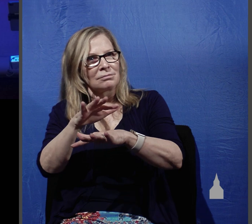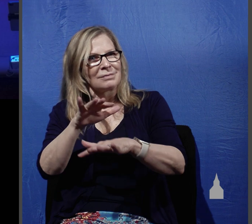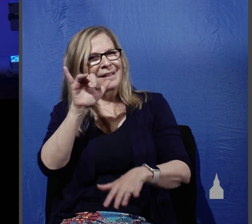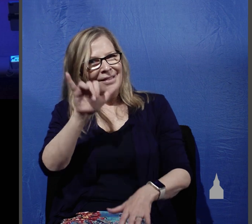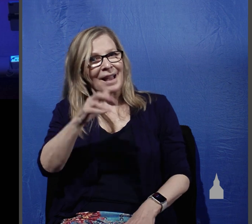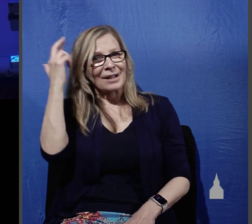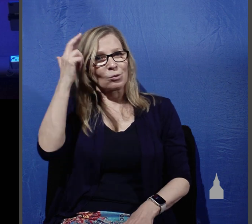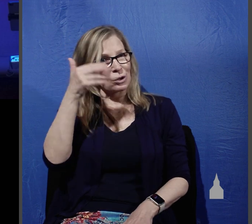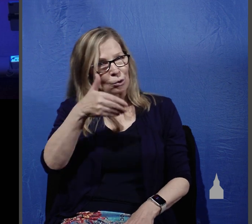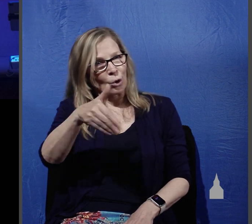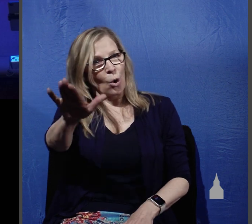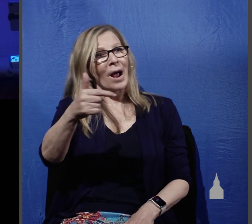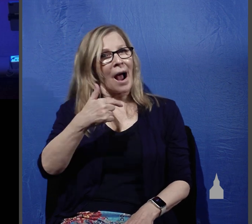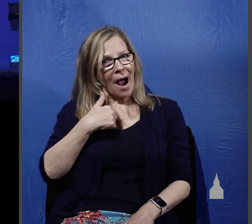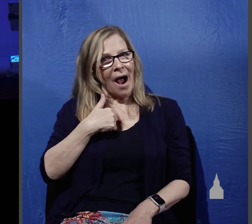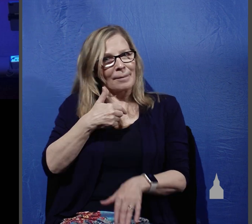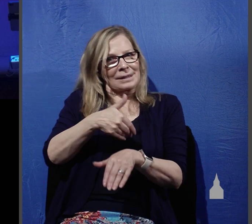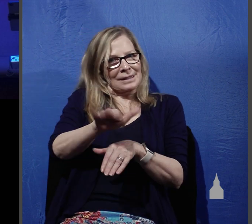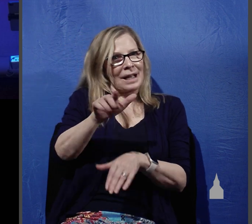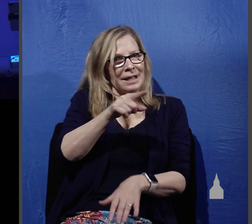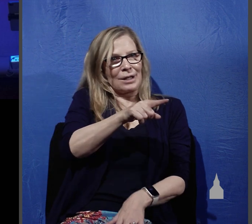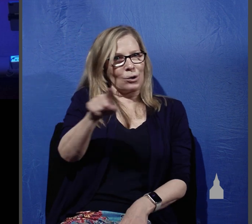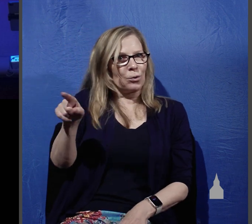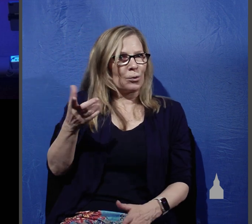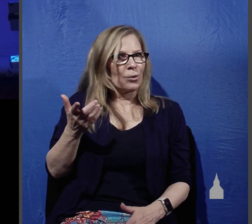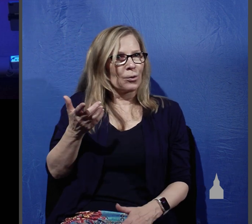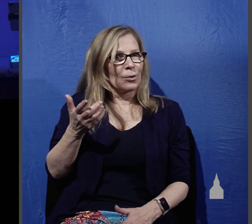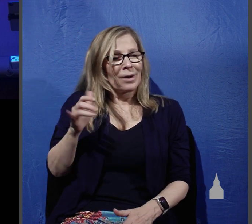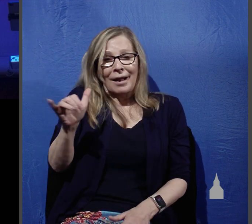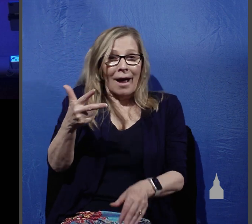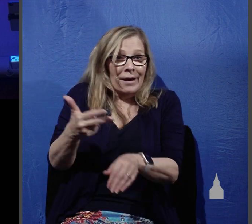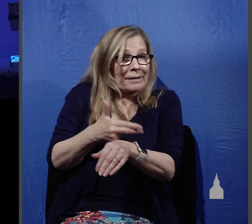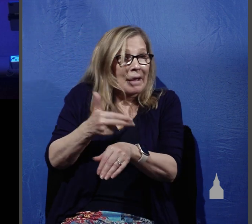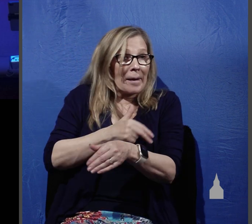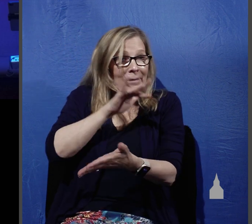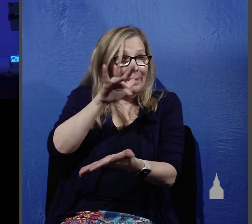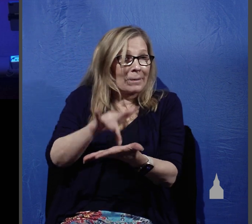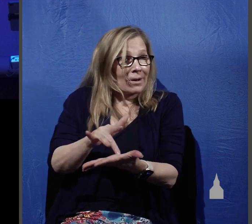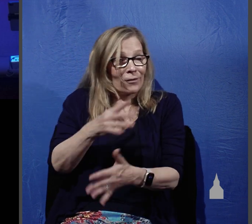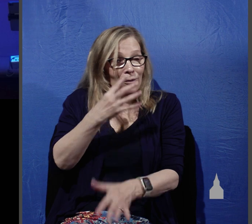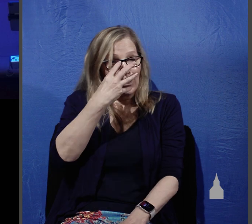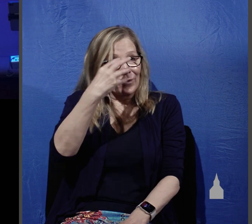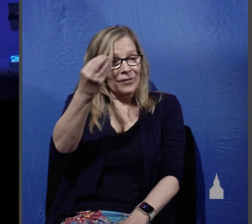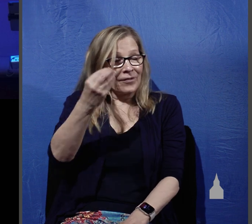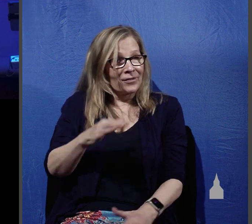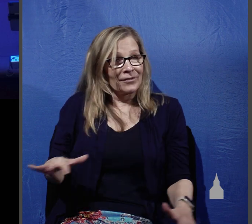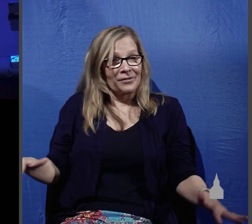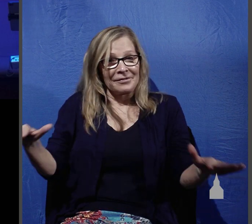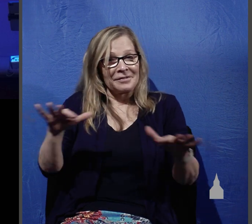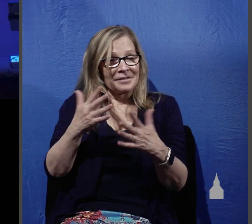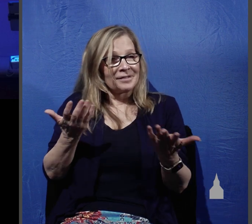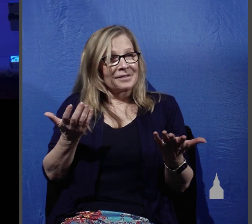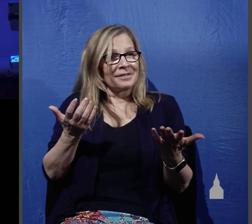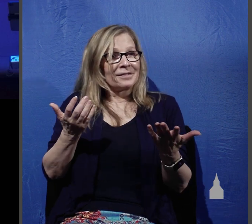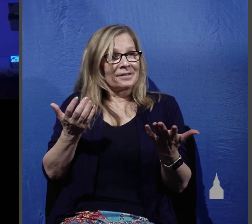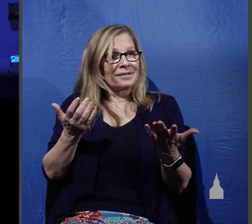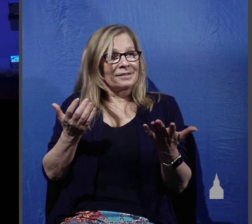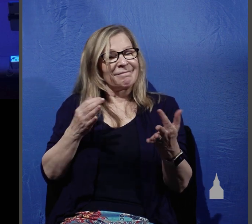going I'm sending you out as lambs in the midst of wolves in other words he's telling them that they